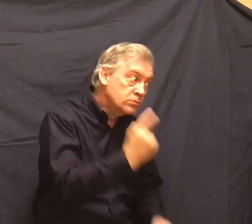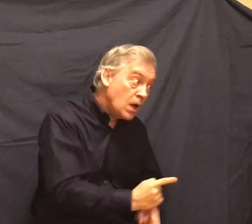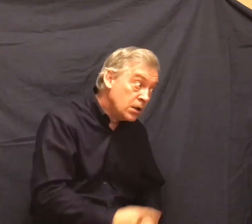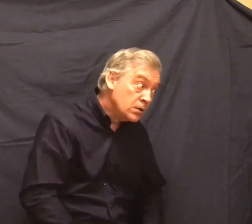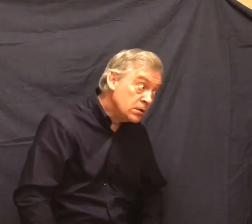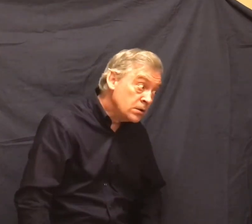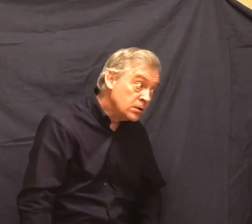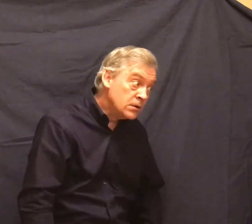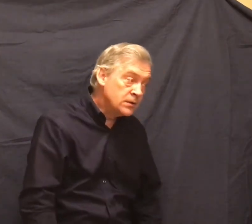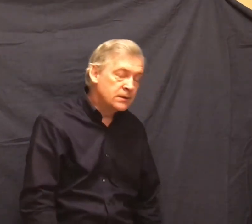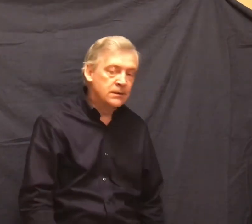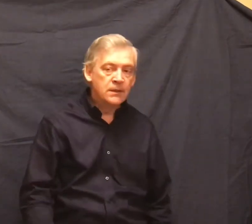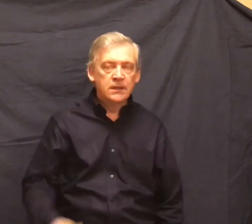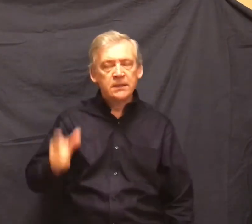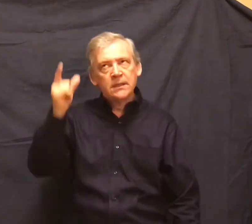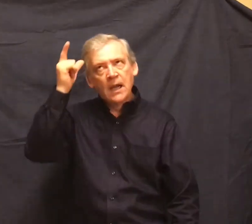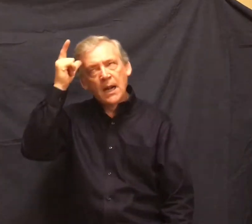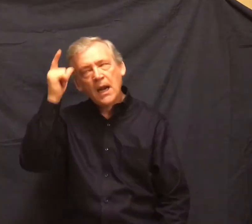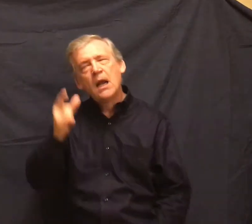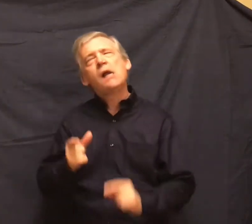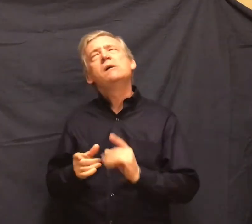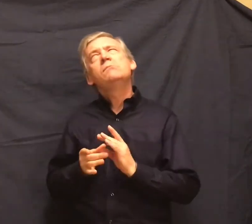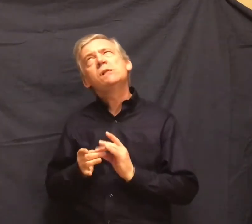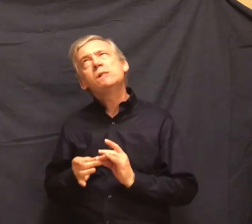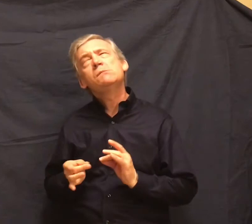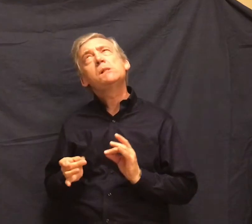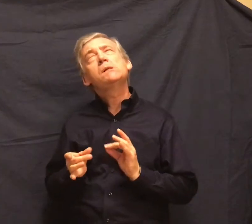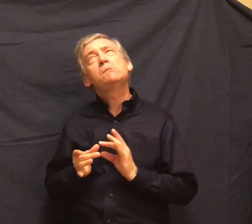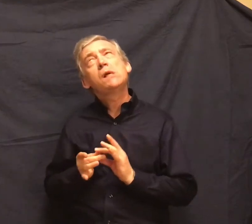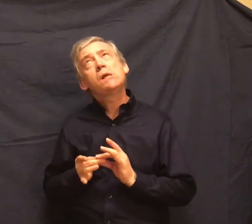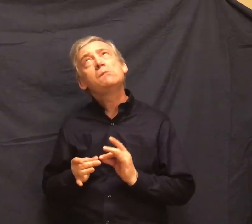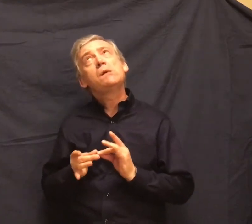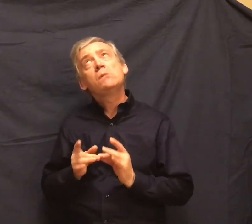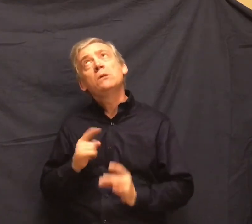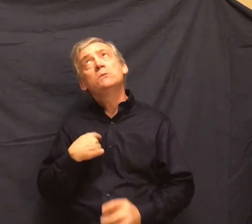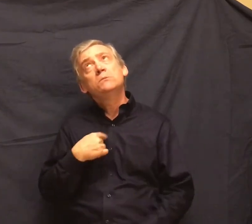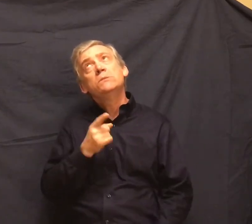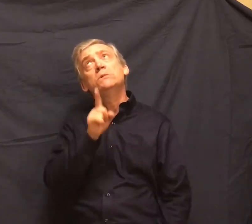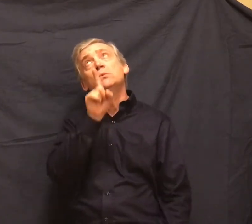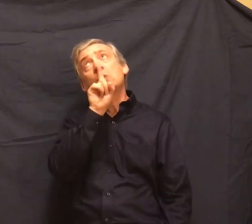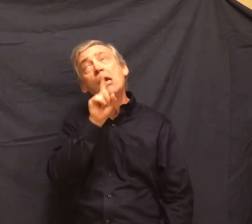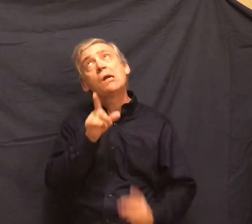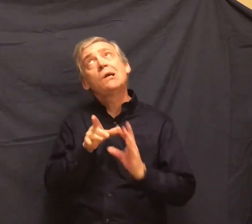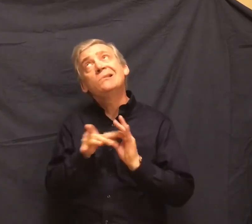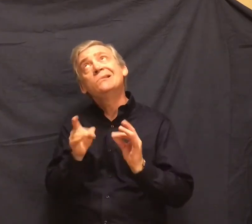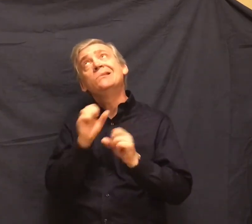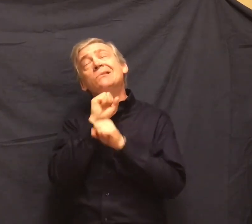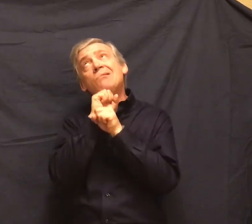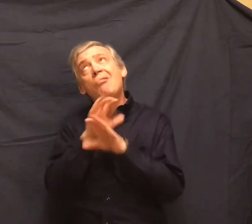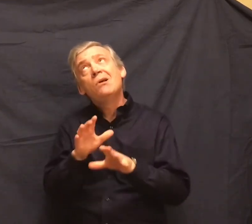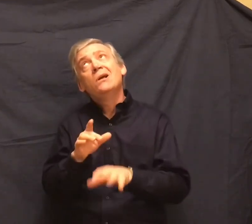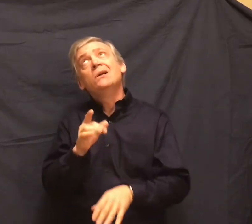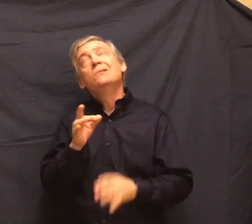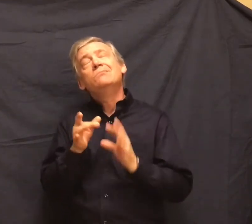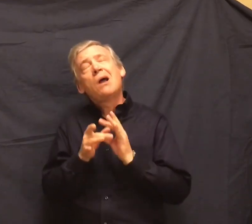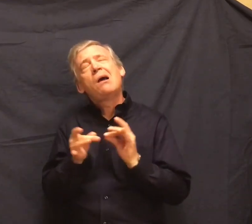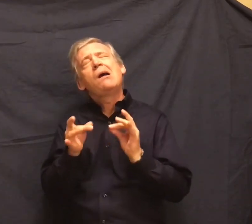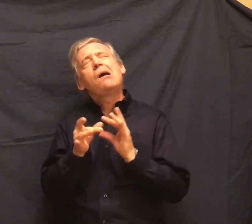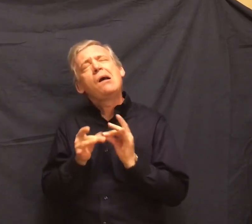Lenny droned to himself softly. I ain't going to say nothing. I ain't going to say nothing. I ain't going to say